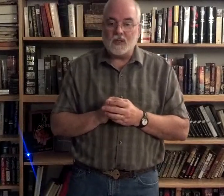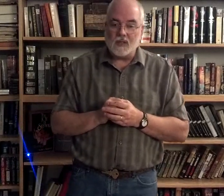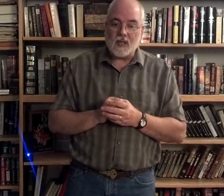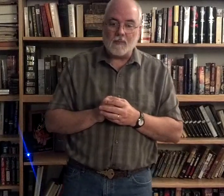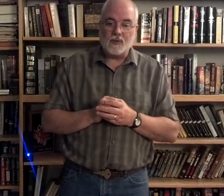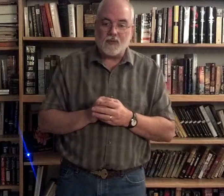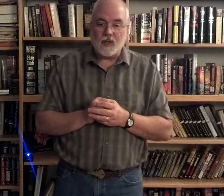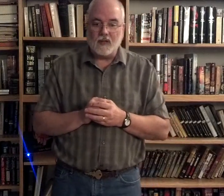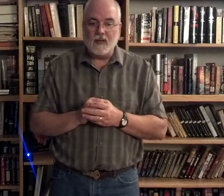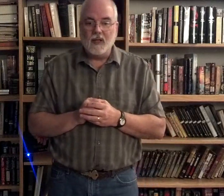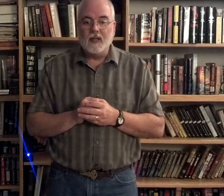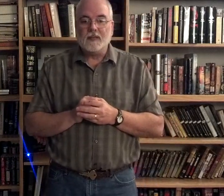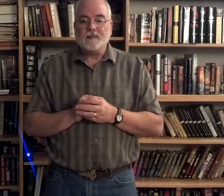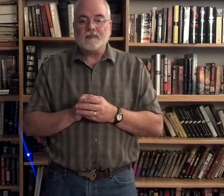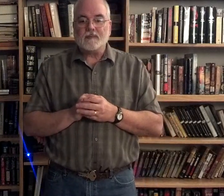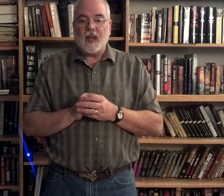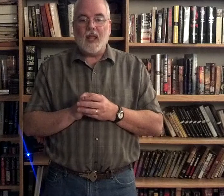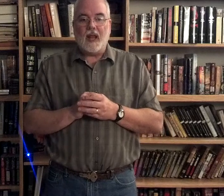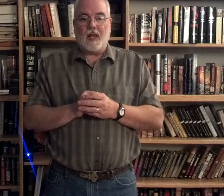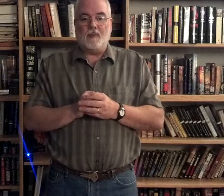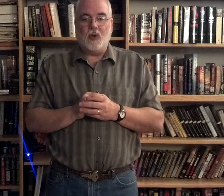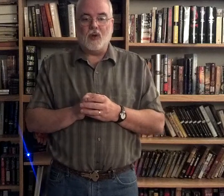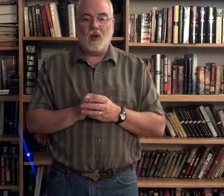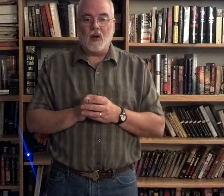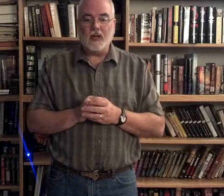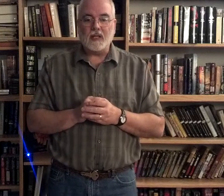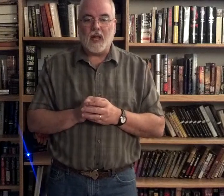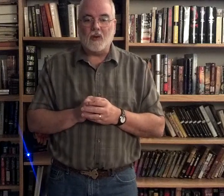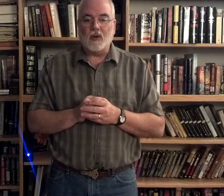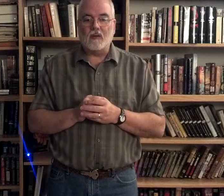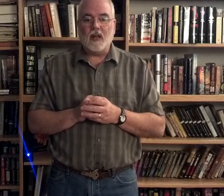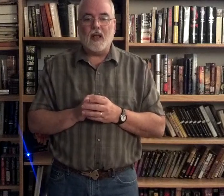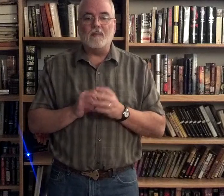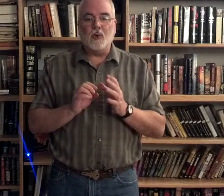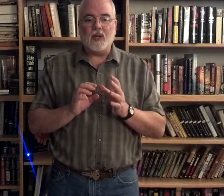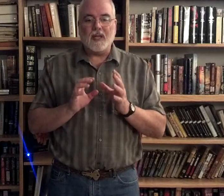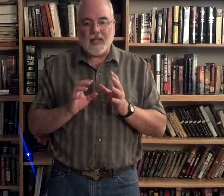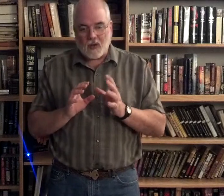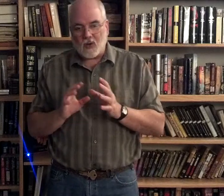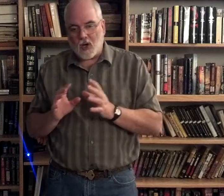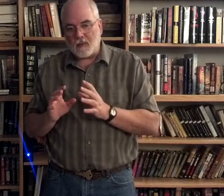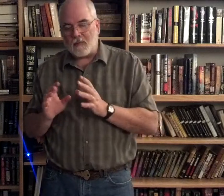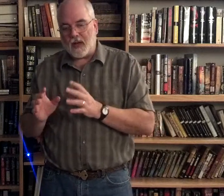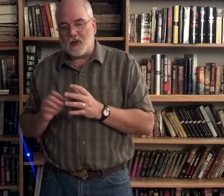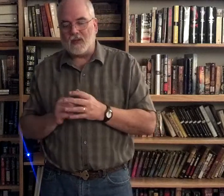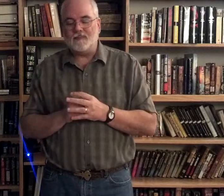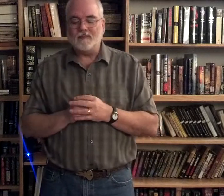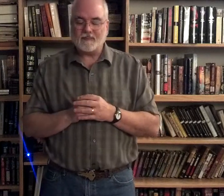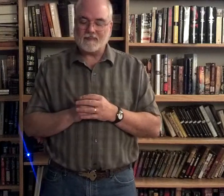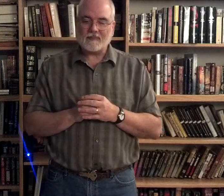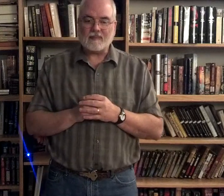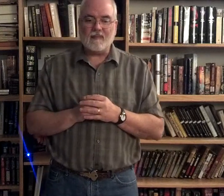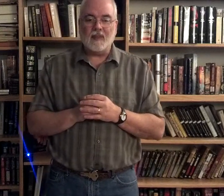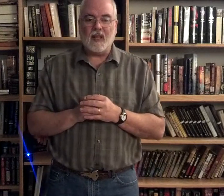disciples' feet, and had put on his outer, had put his outer garments back on, okay,